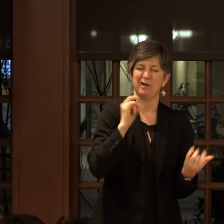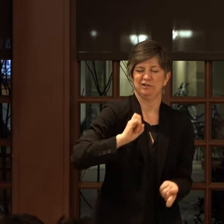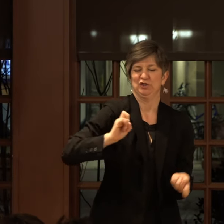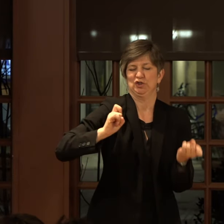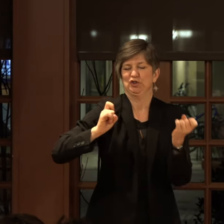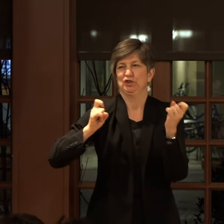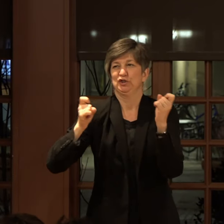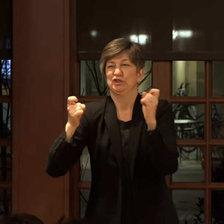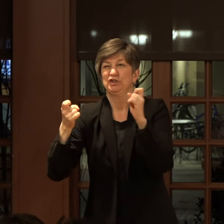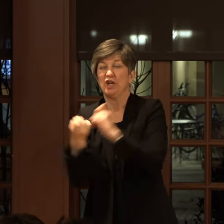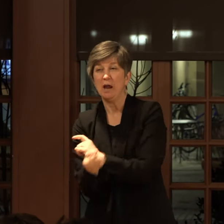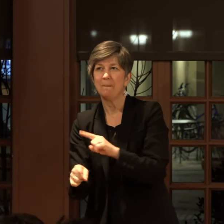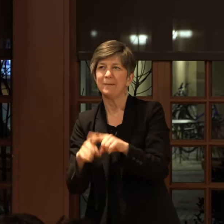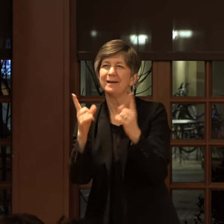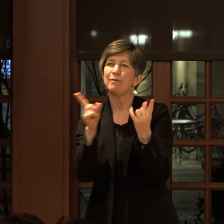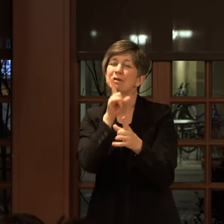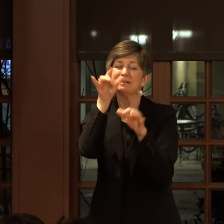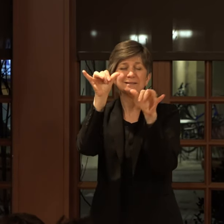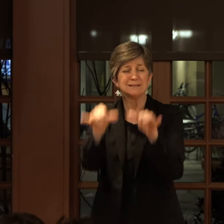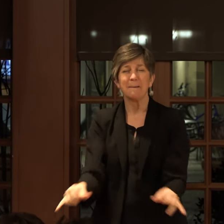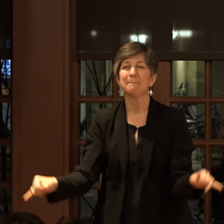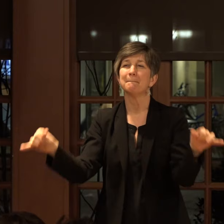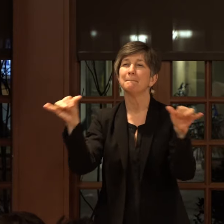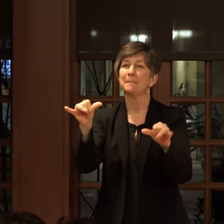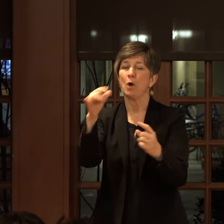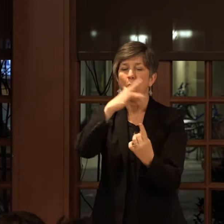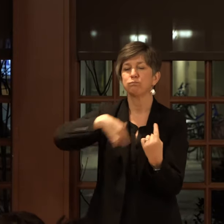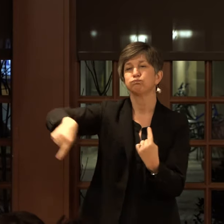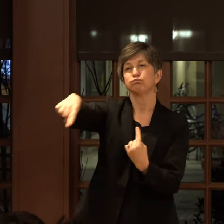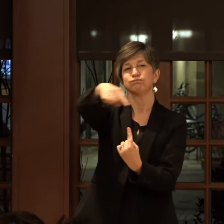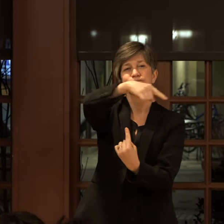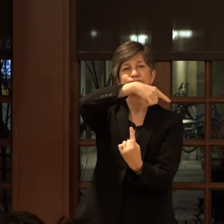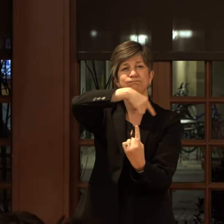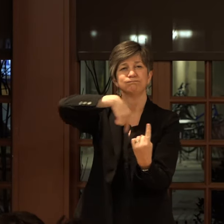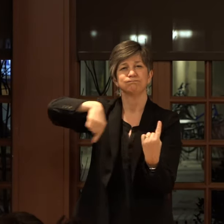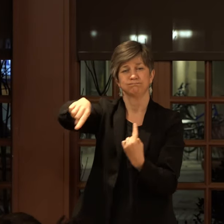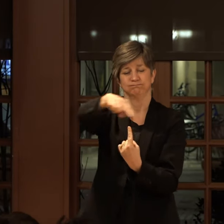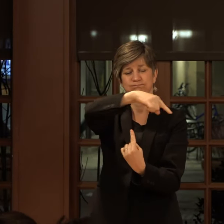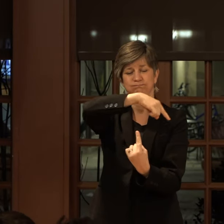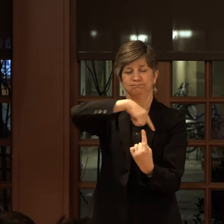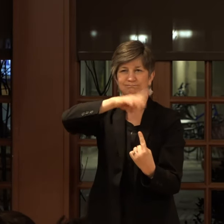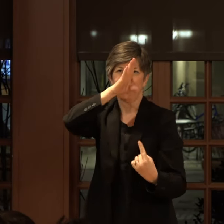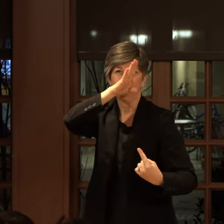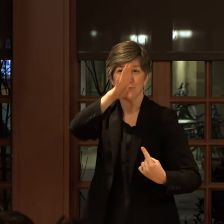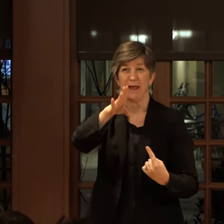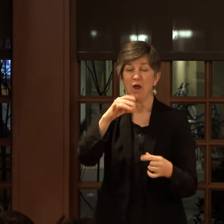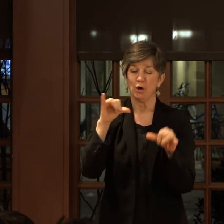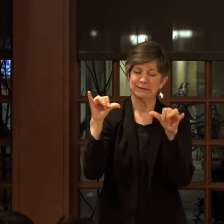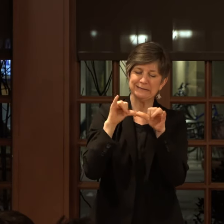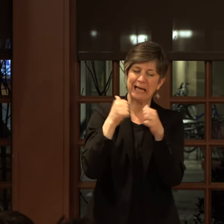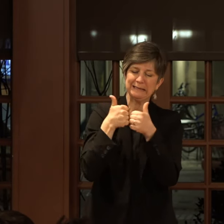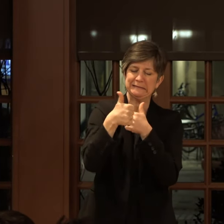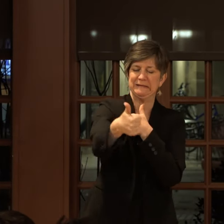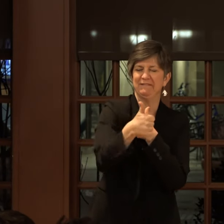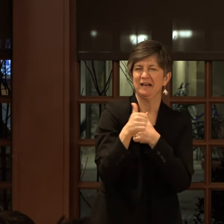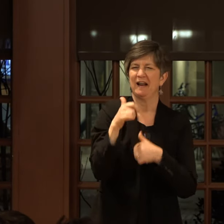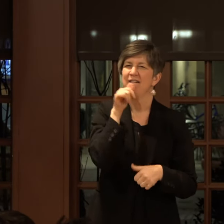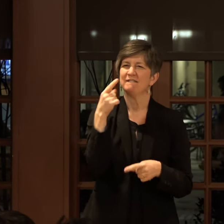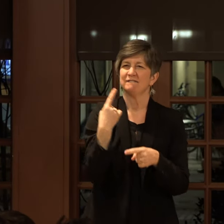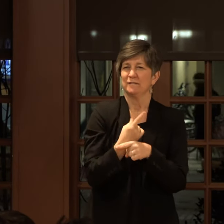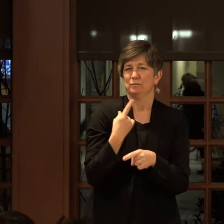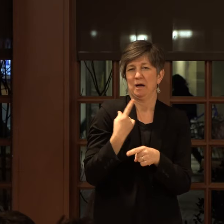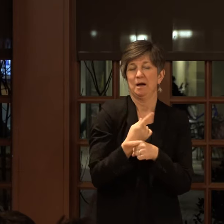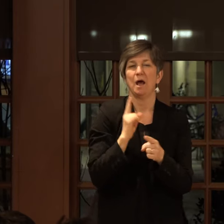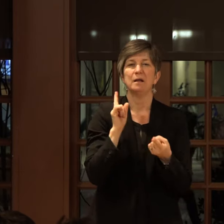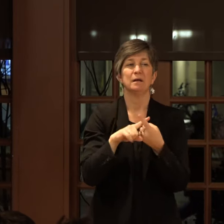but hasn't changed at all. Whose orbit didn't circle straight. Whose size and distance never quite seem right, but no one cared